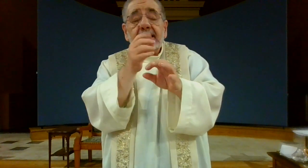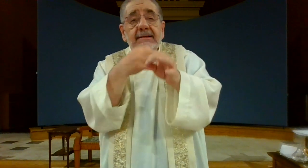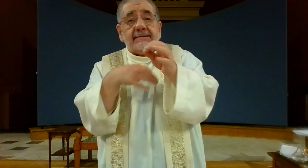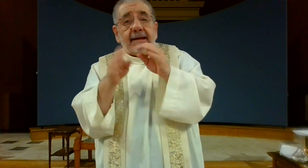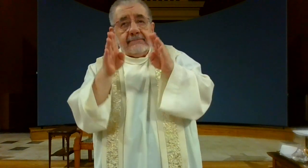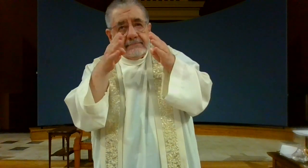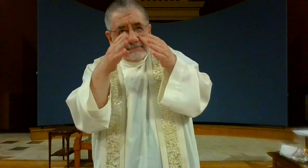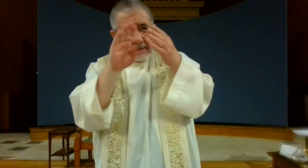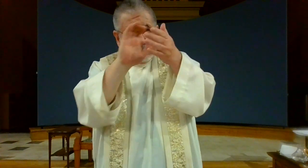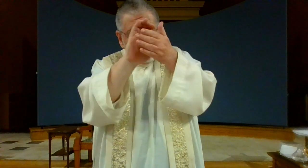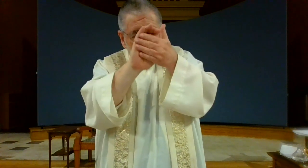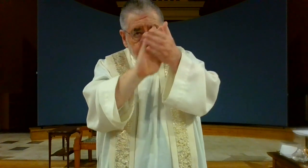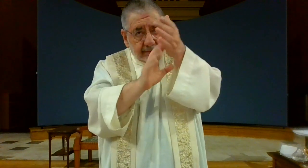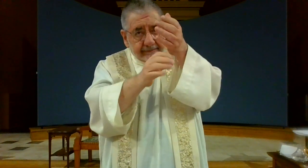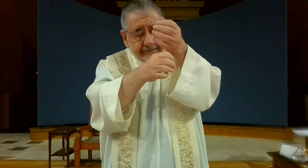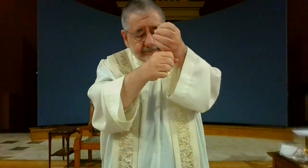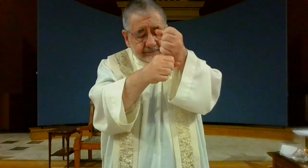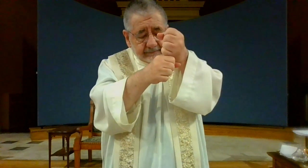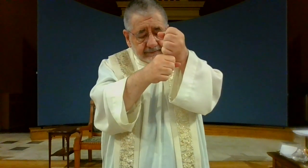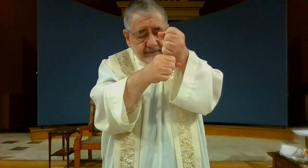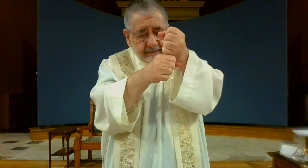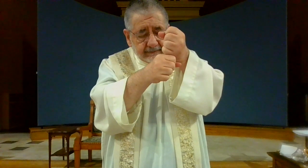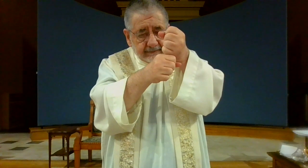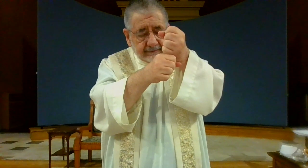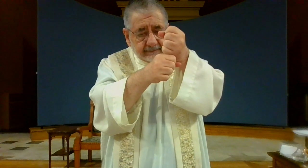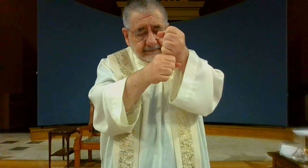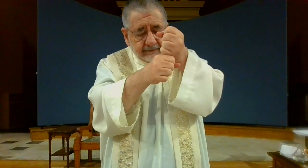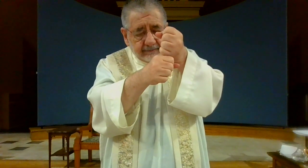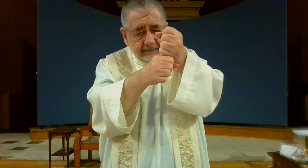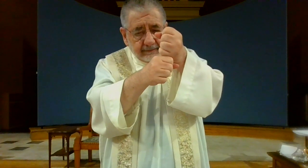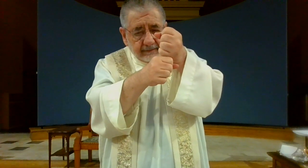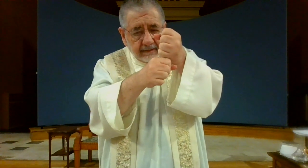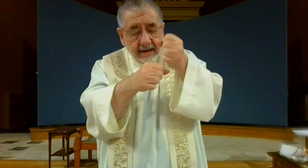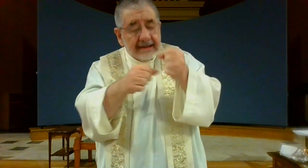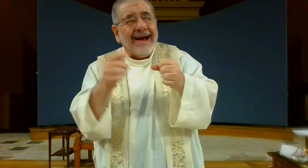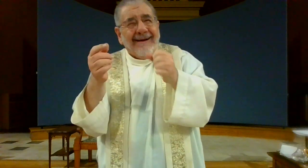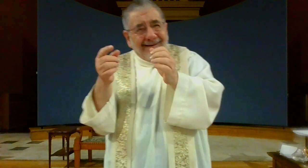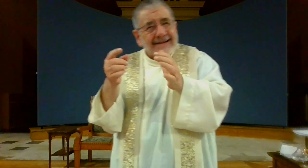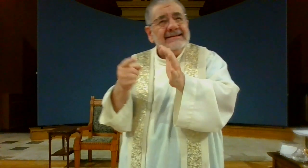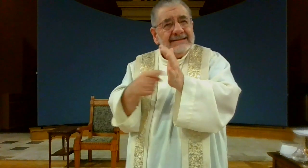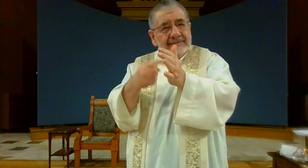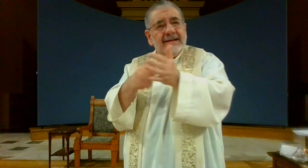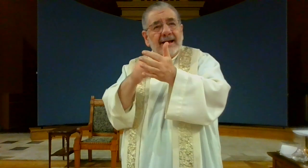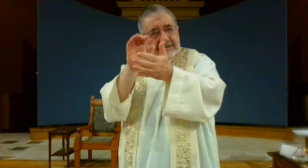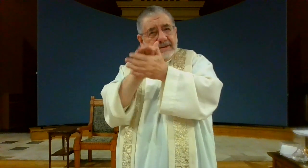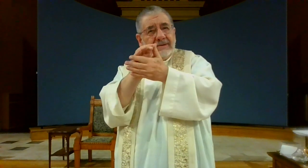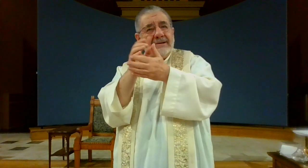but instead to be humble and to believe sometimes